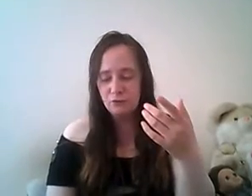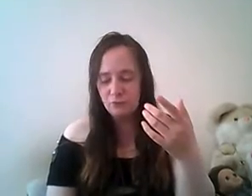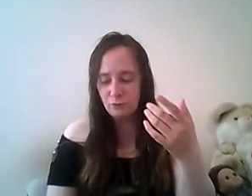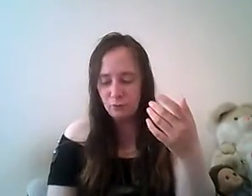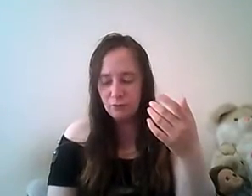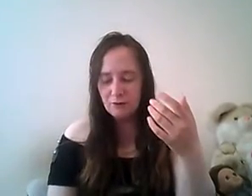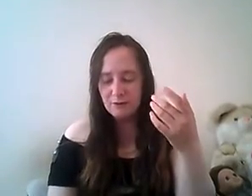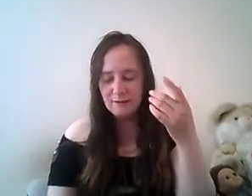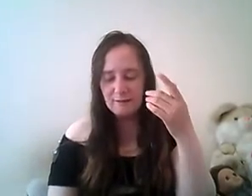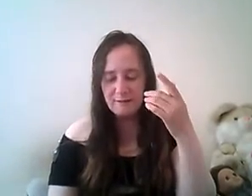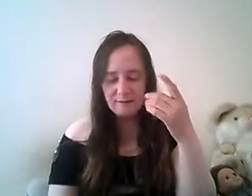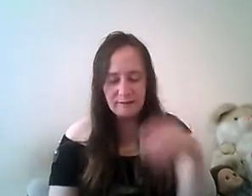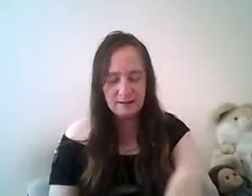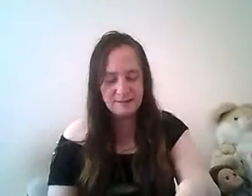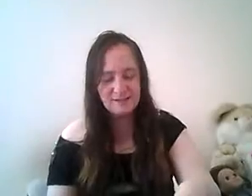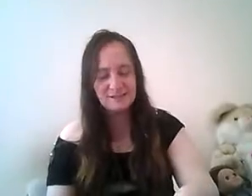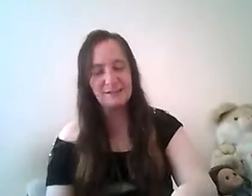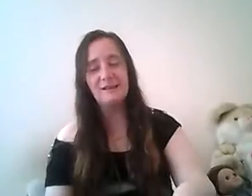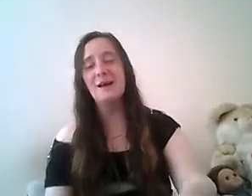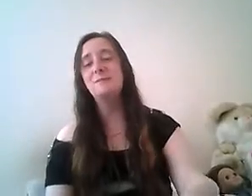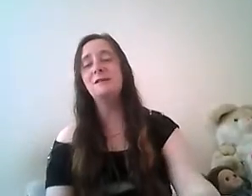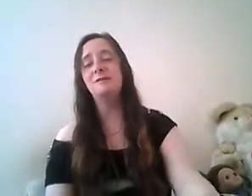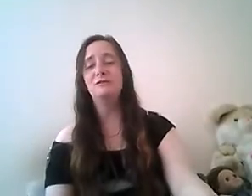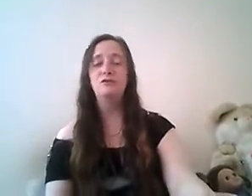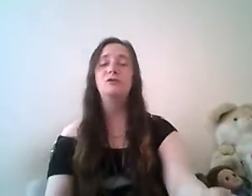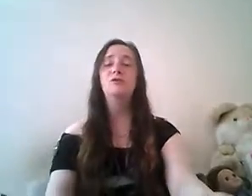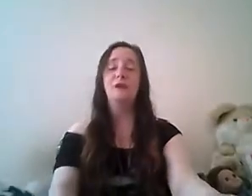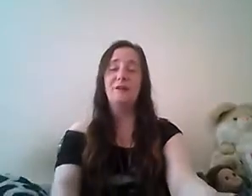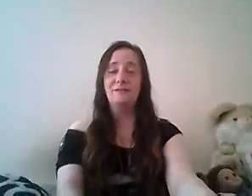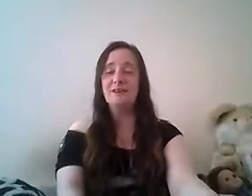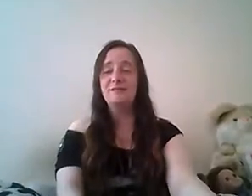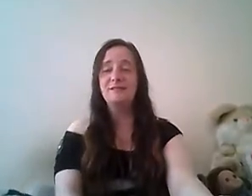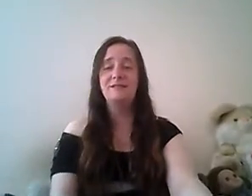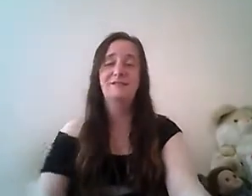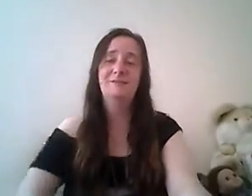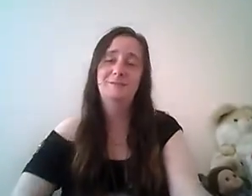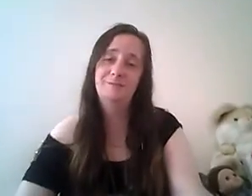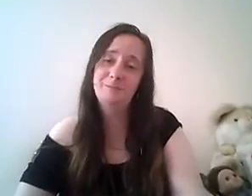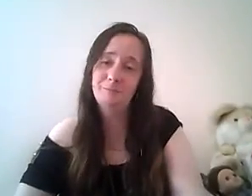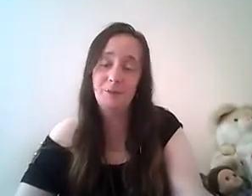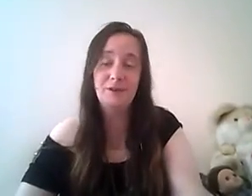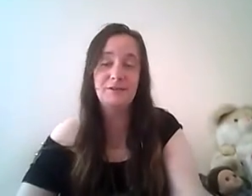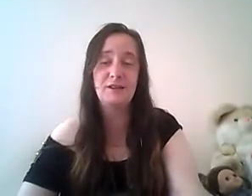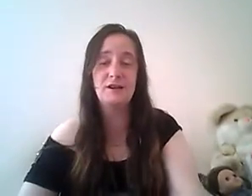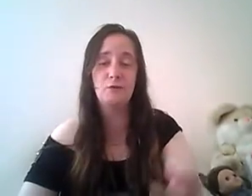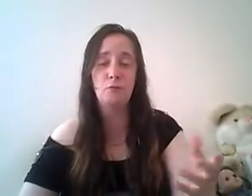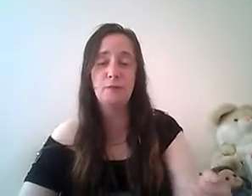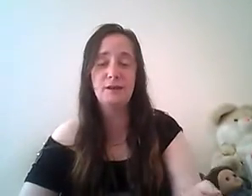know it had camera so you know you know it had sex in it but now you should have a road breaker